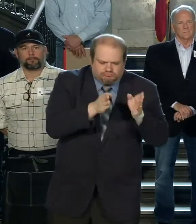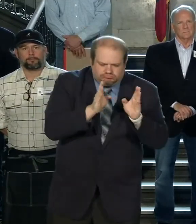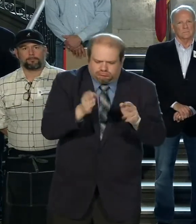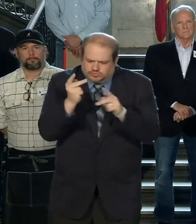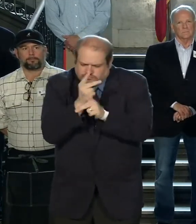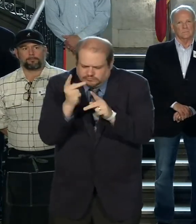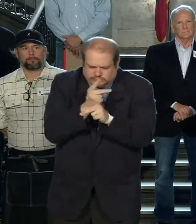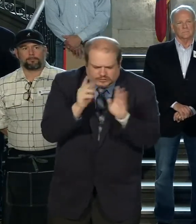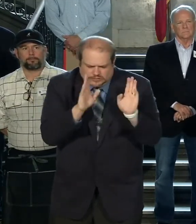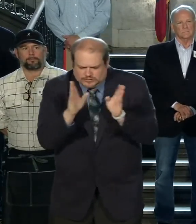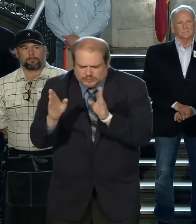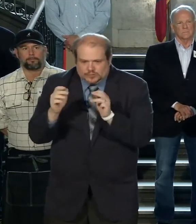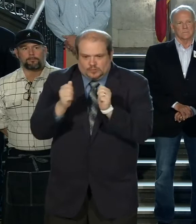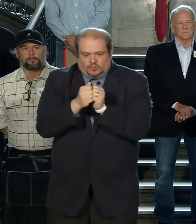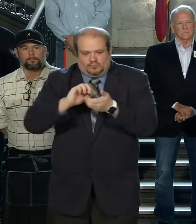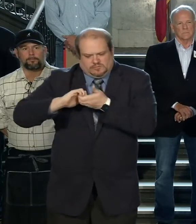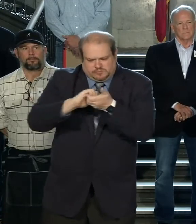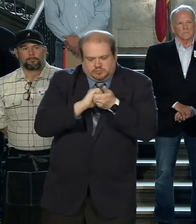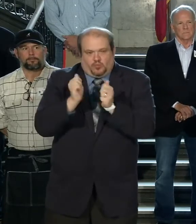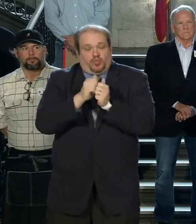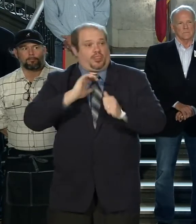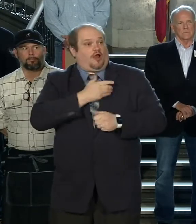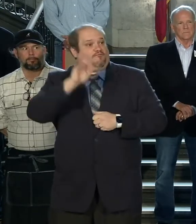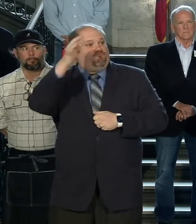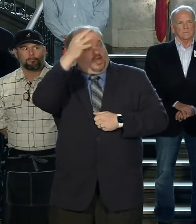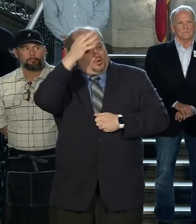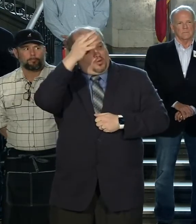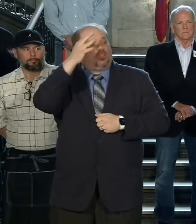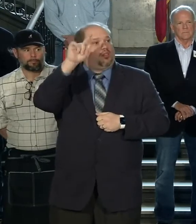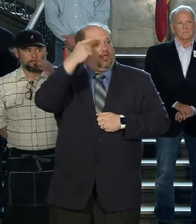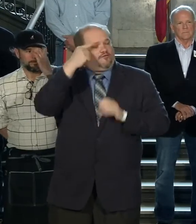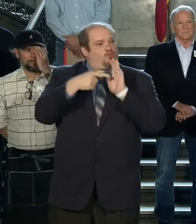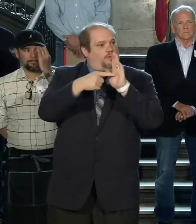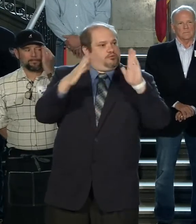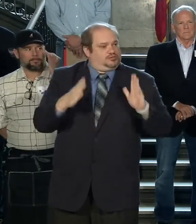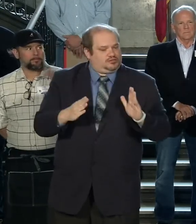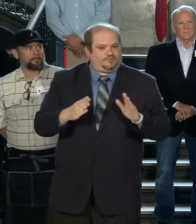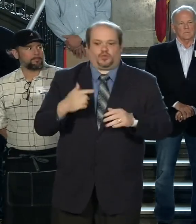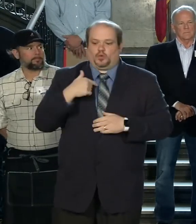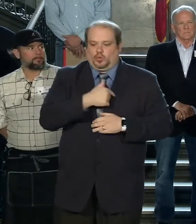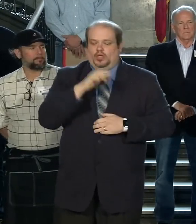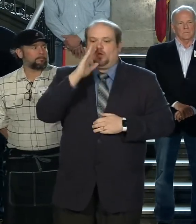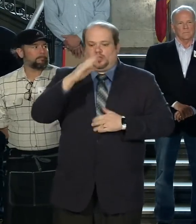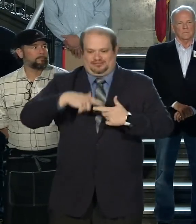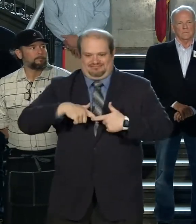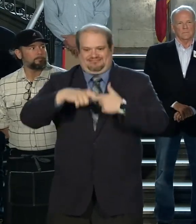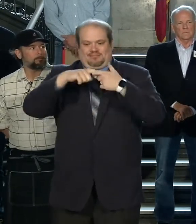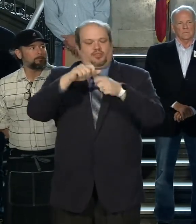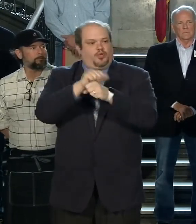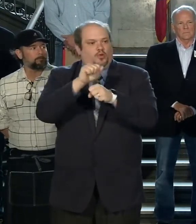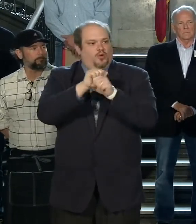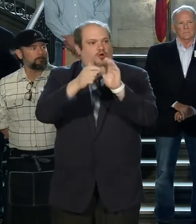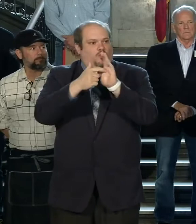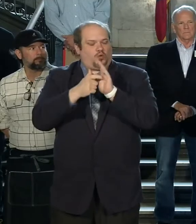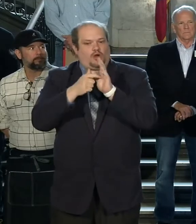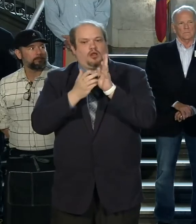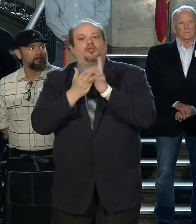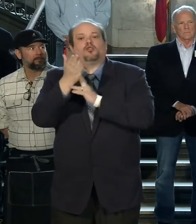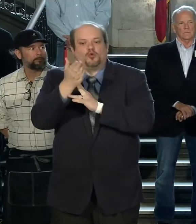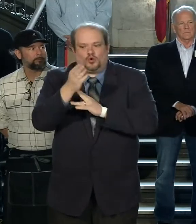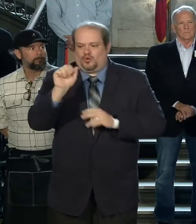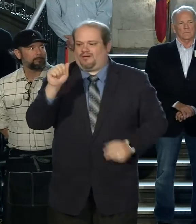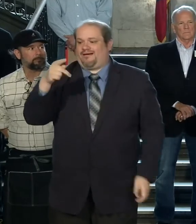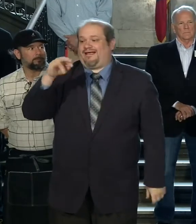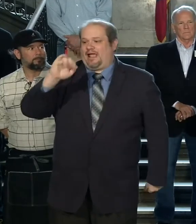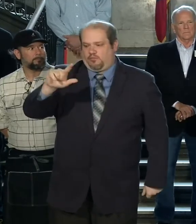and personally with our federal delegation. One of those is the suspension of the work requirement through April to receive